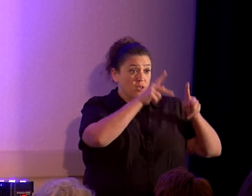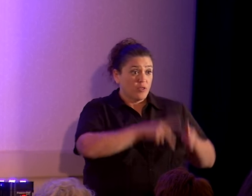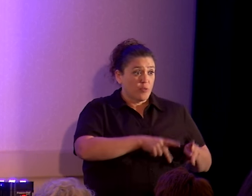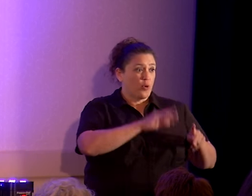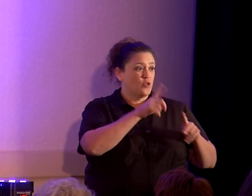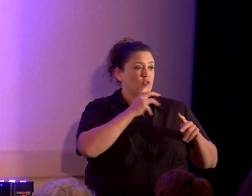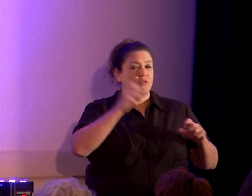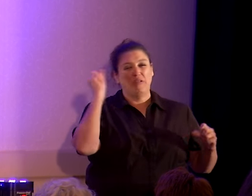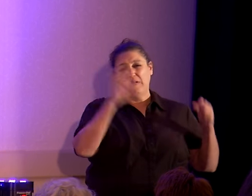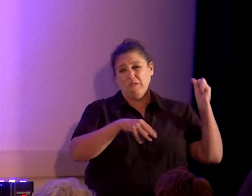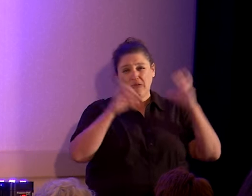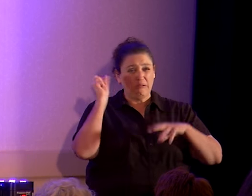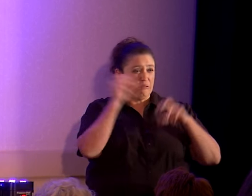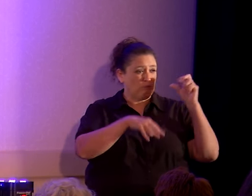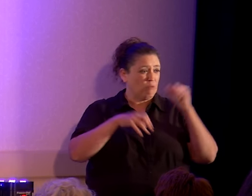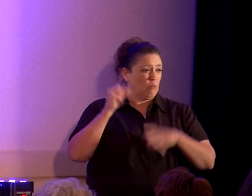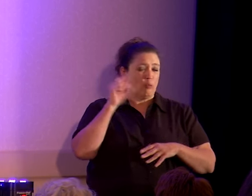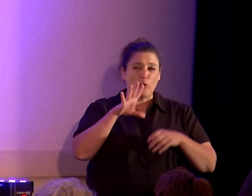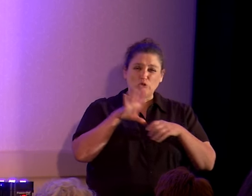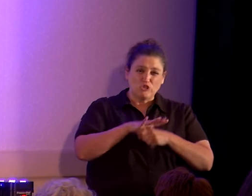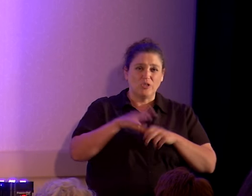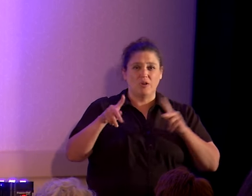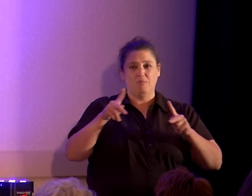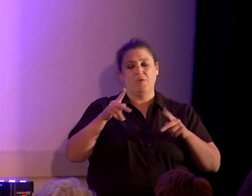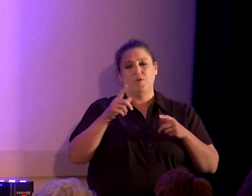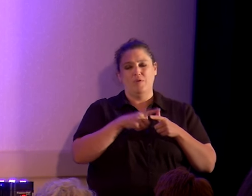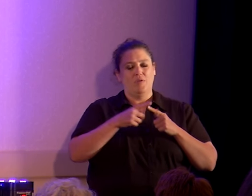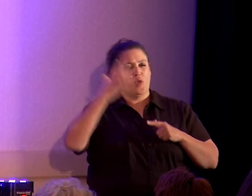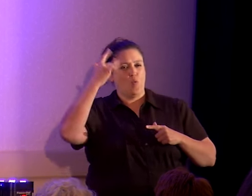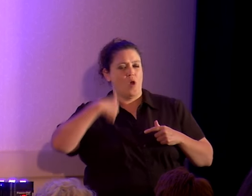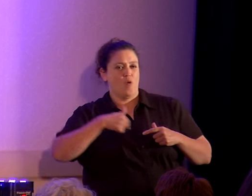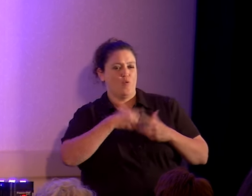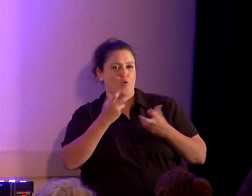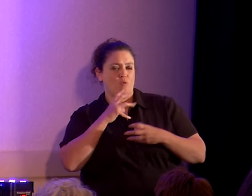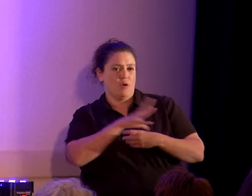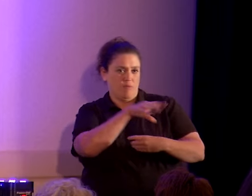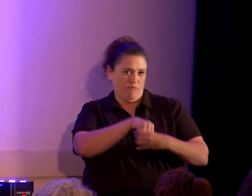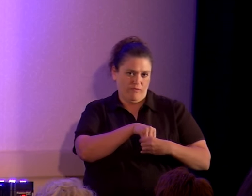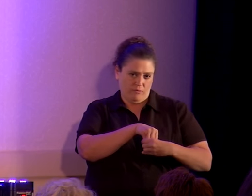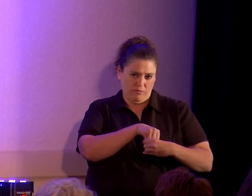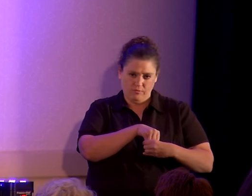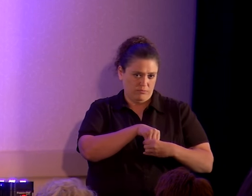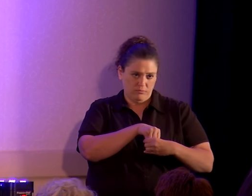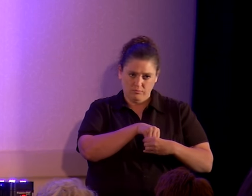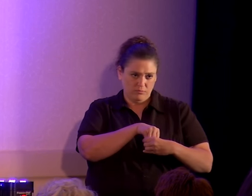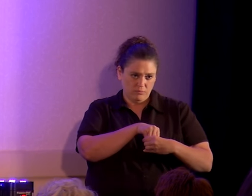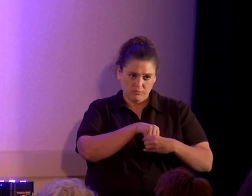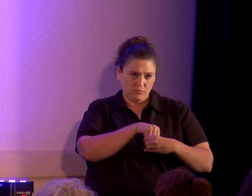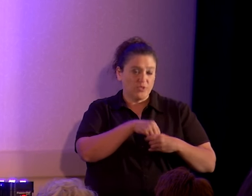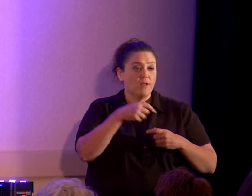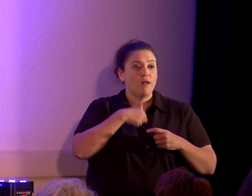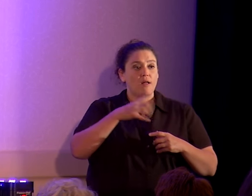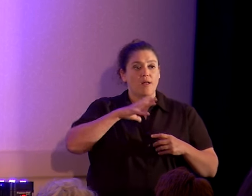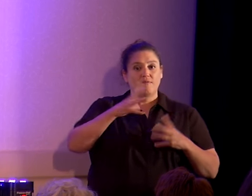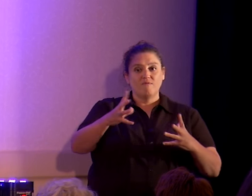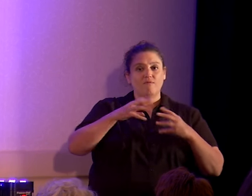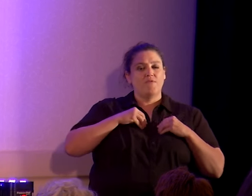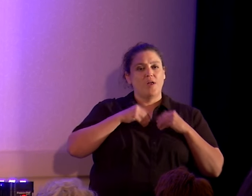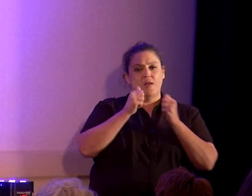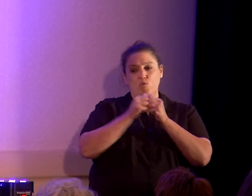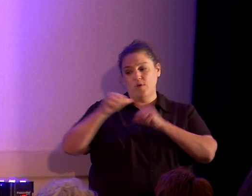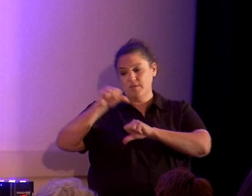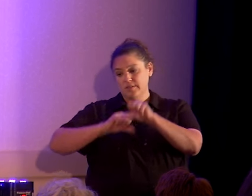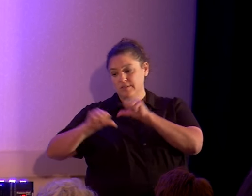and throws it and rubs it all over science, why would any scientist want to come debate you? But I'm fine with science enthusiasts